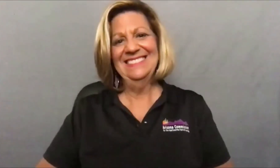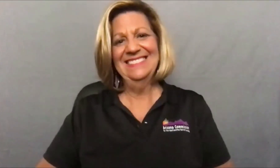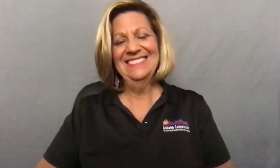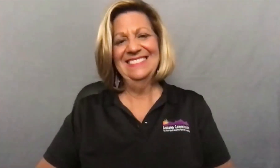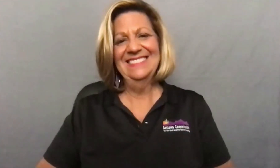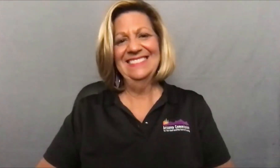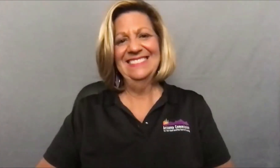We're You're